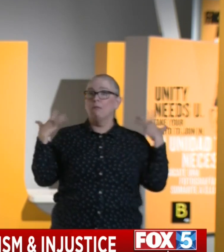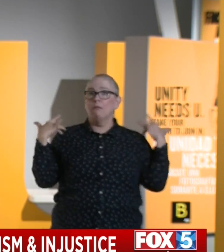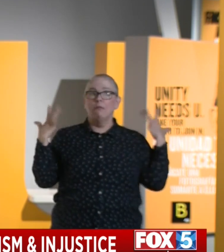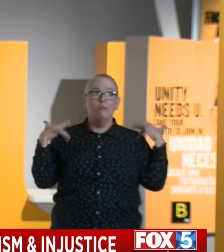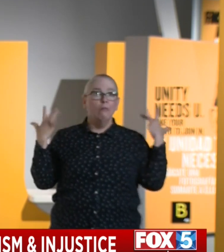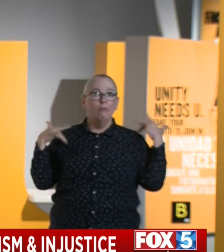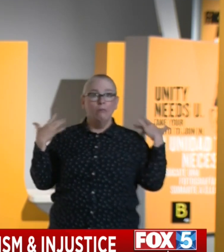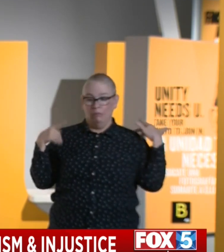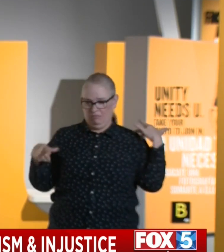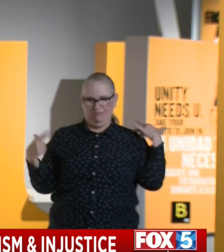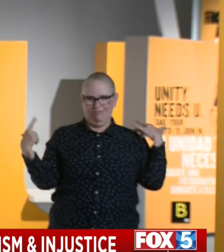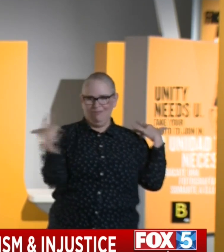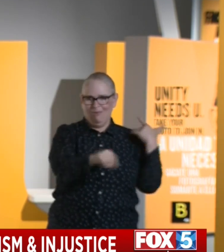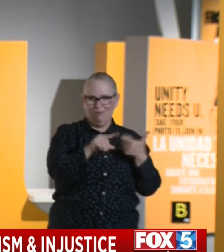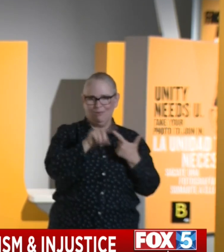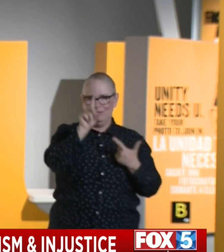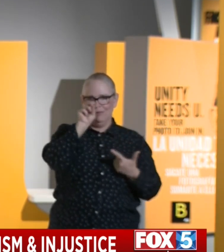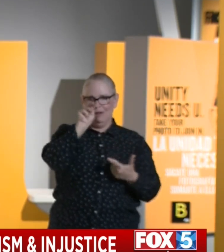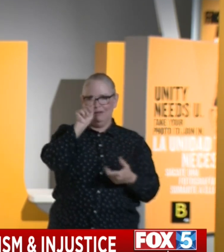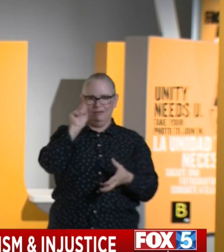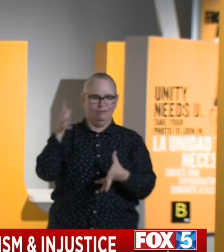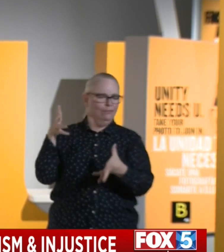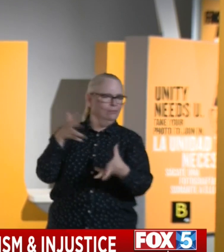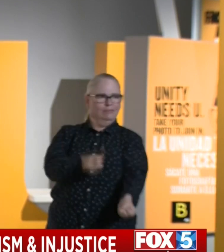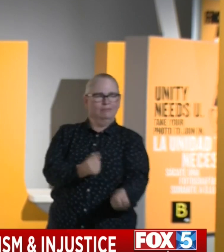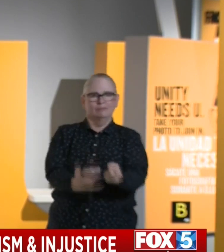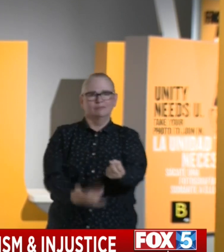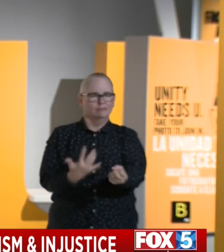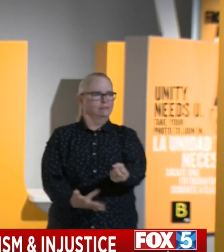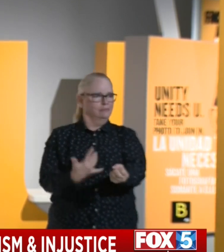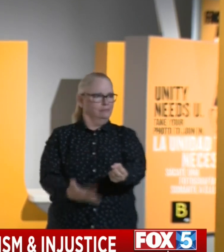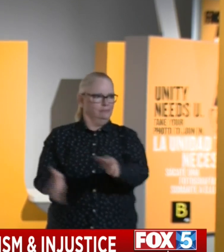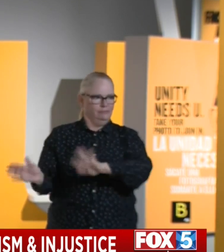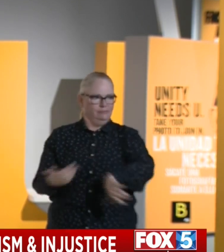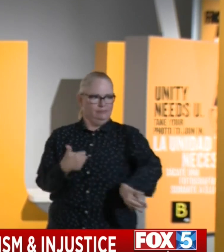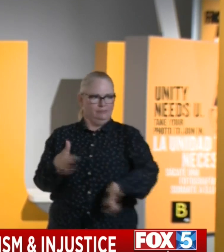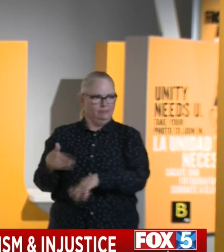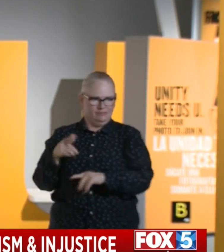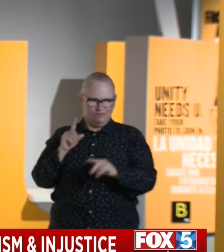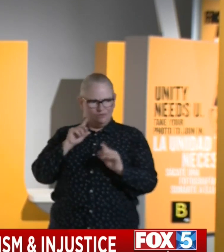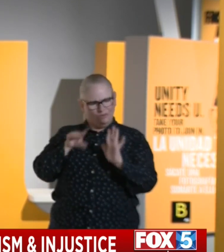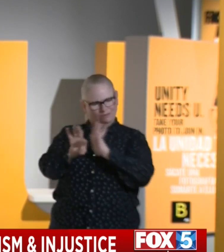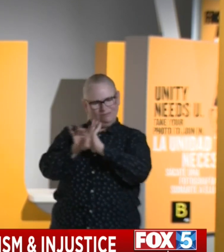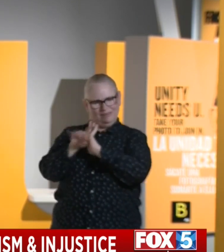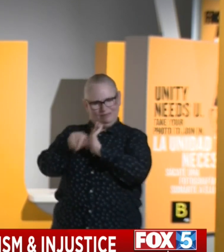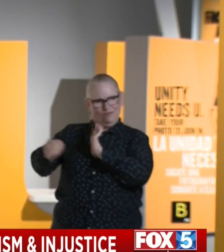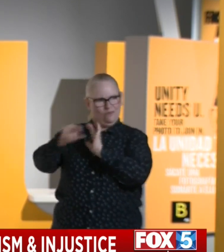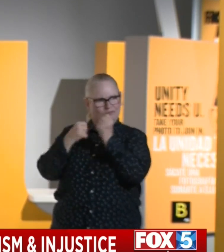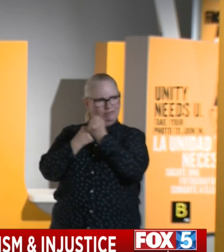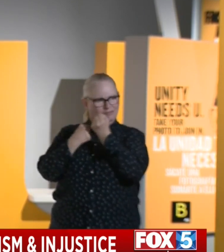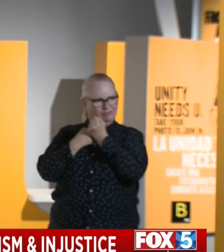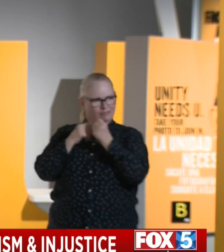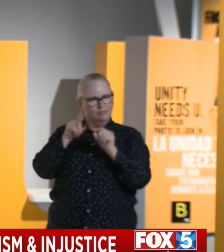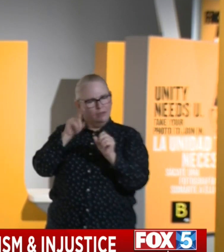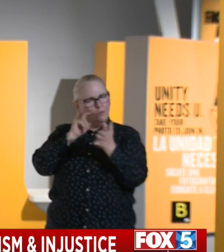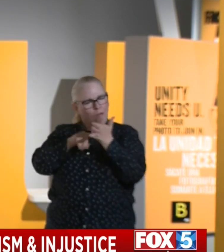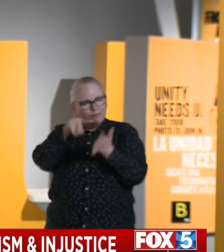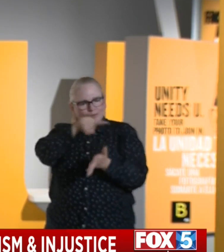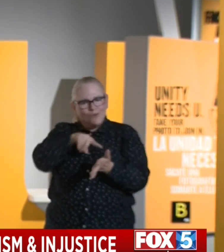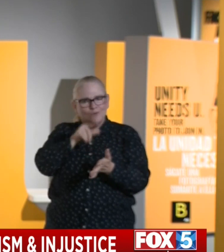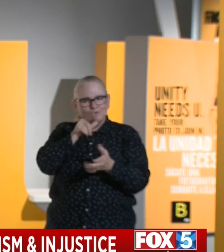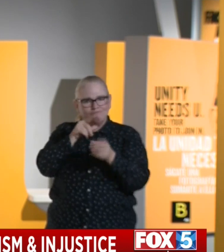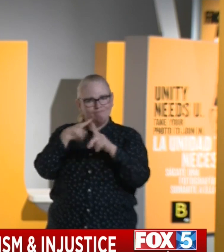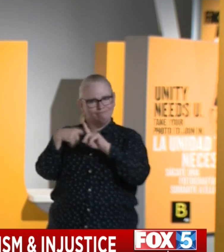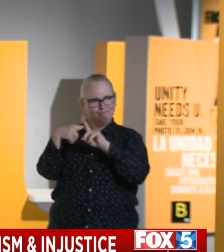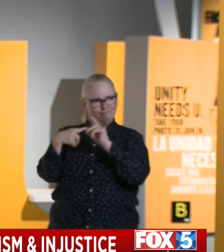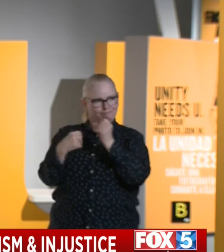time to be neutral. It's not about picking sides. It's about recognizing that the conditions that led to this